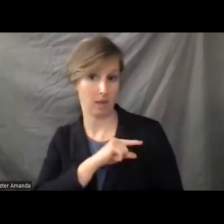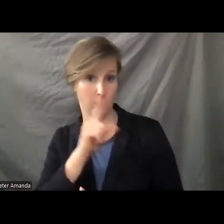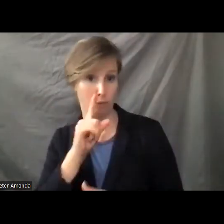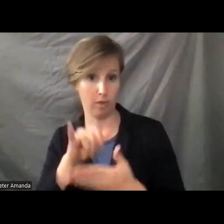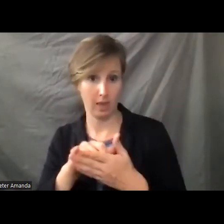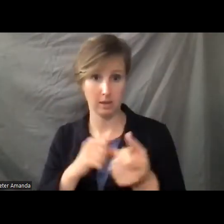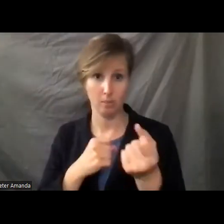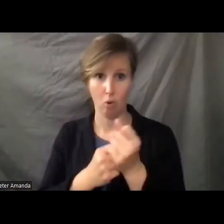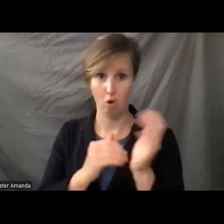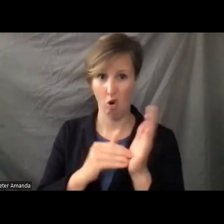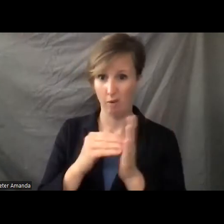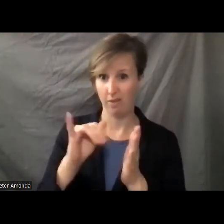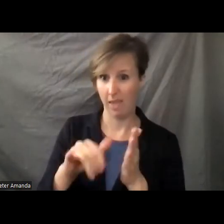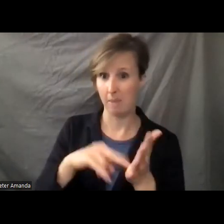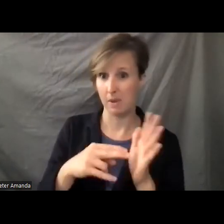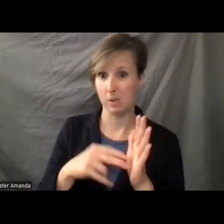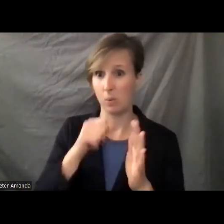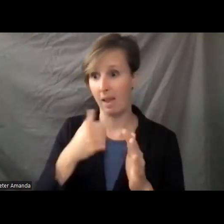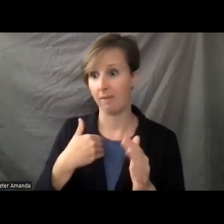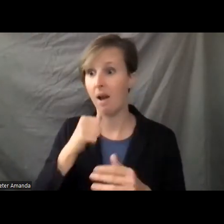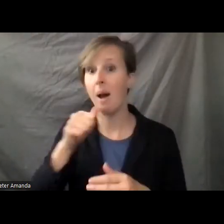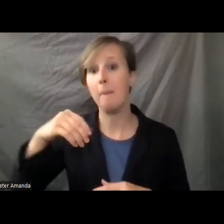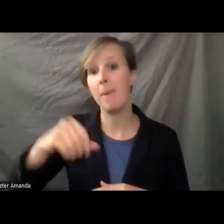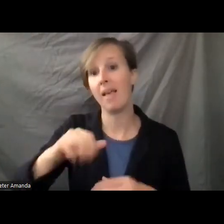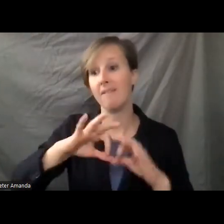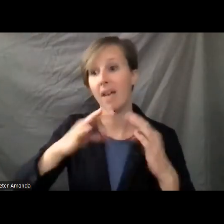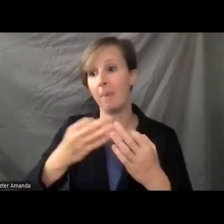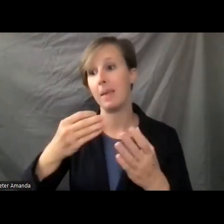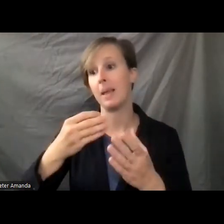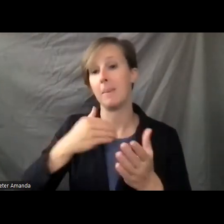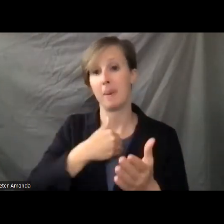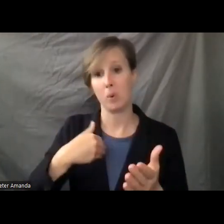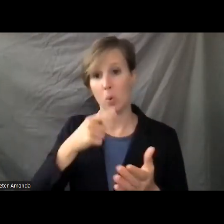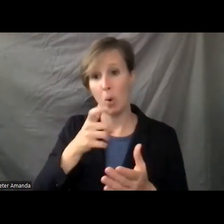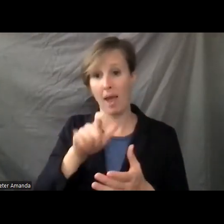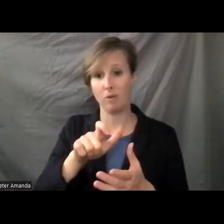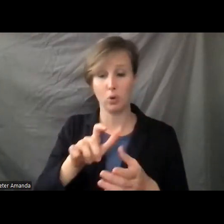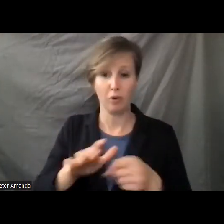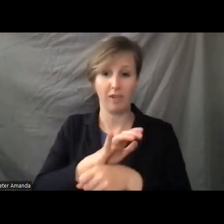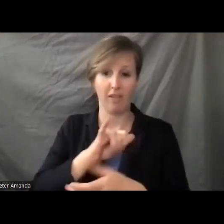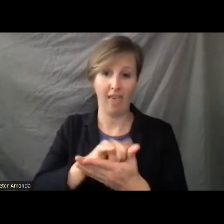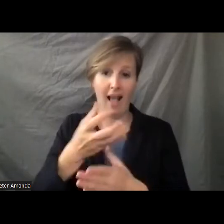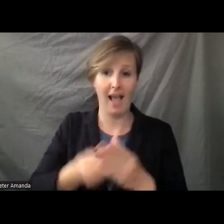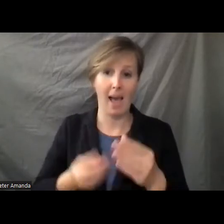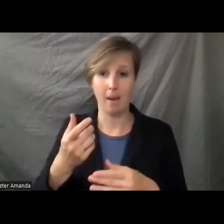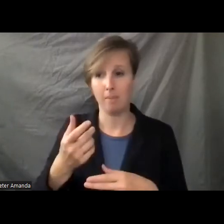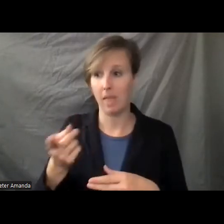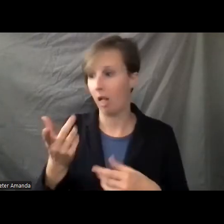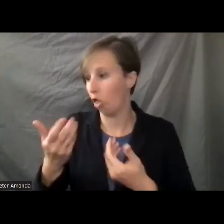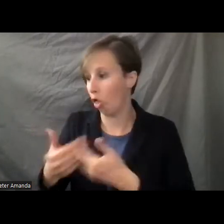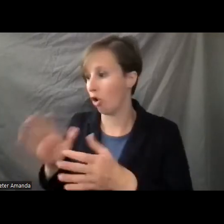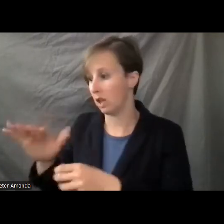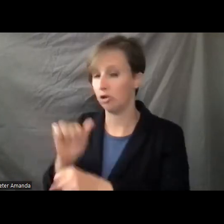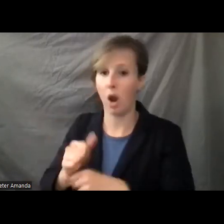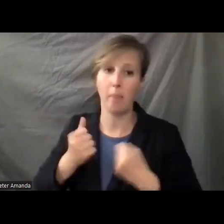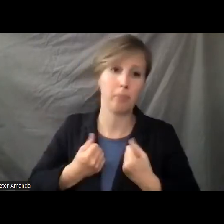All too often, this means we have unpaid family members filling in gaps of care, causing them to lose jobs, burn